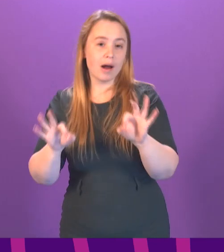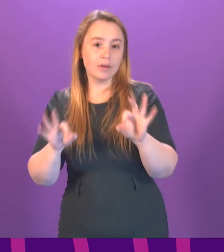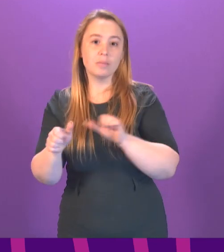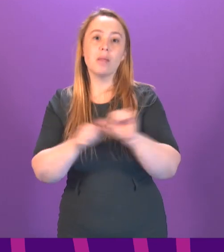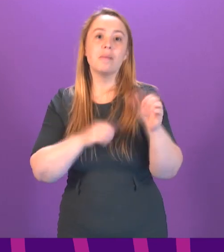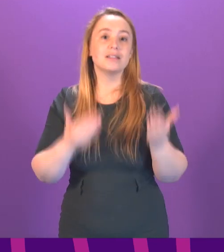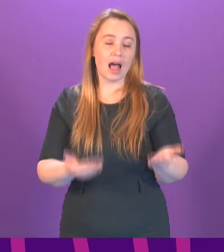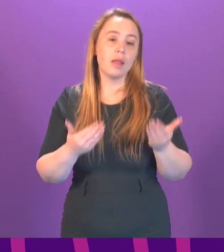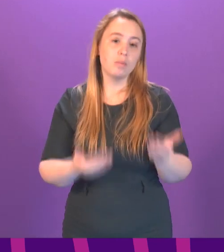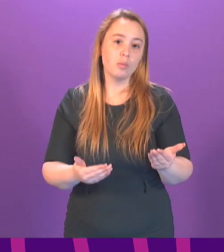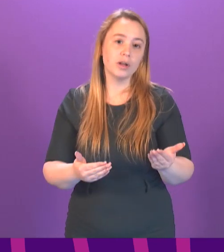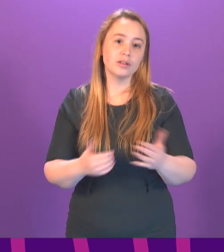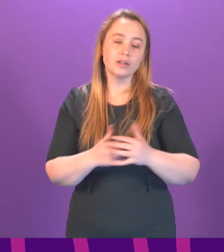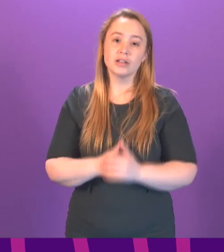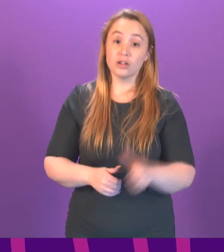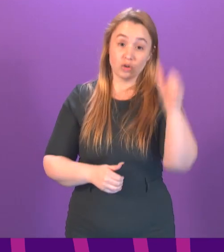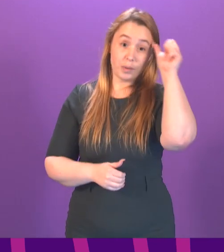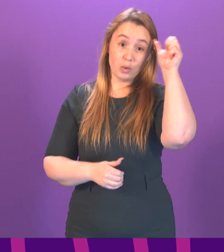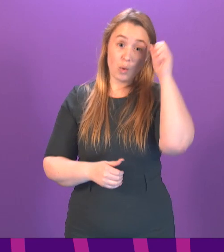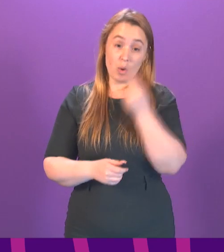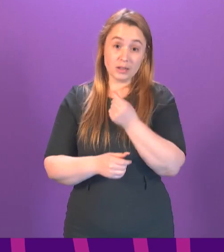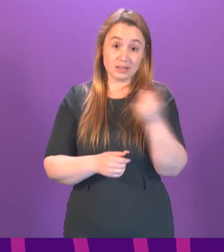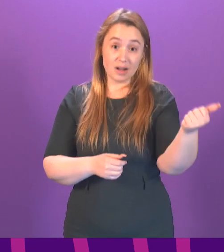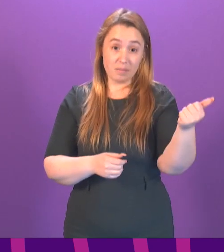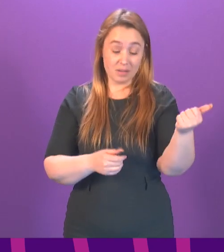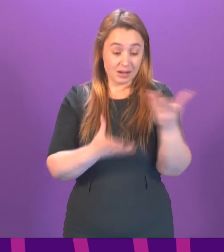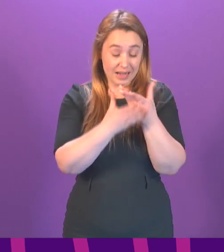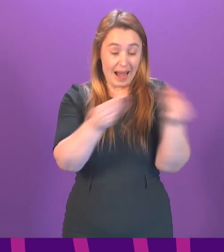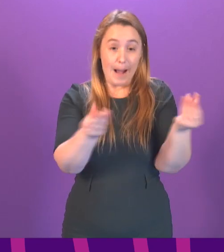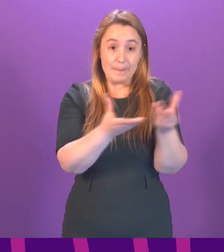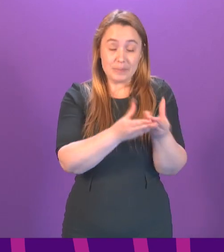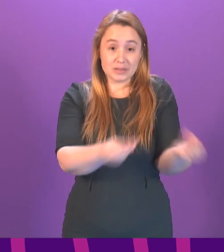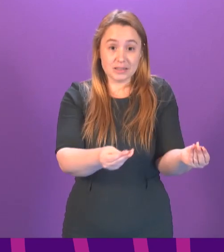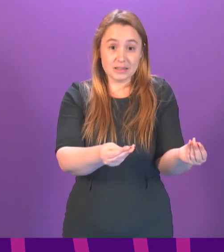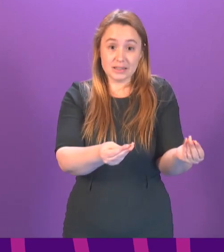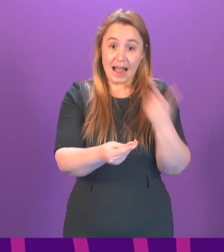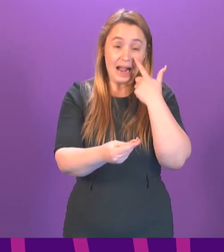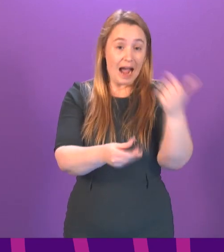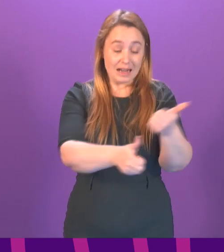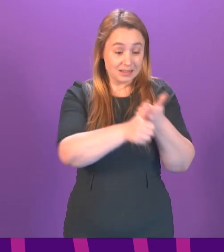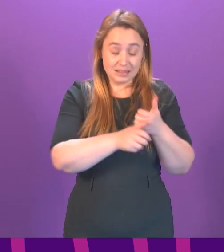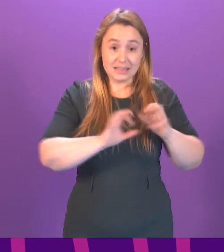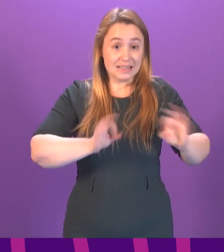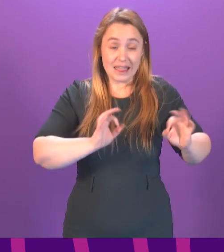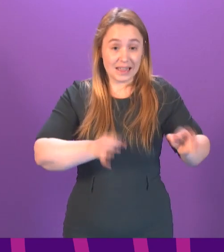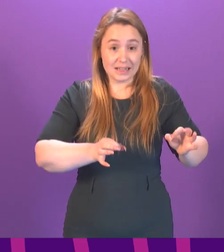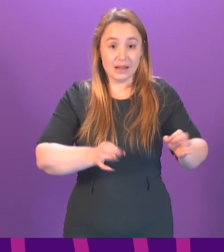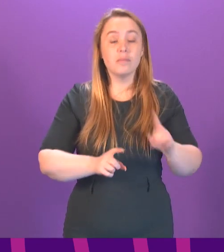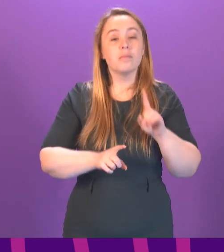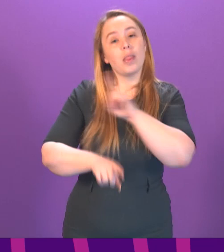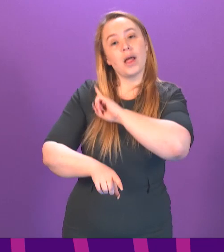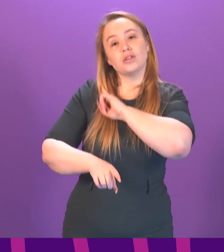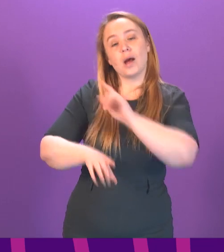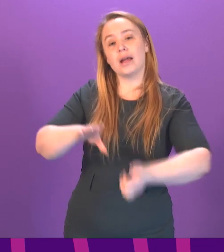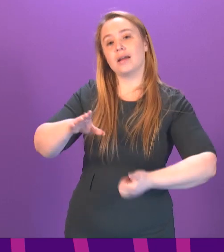have recognised that some will fall through the cracks in that which is why other sectoral schemes have been put in place and of course